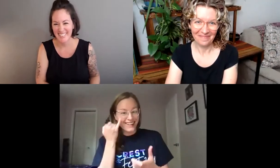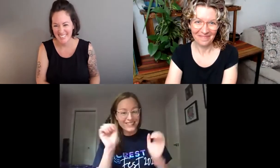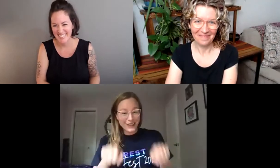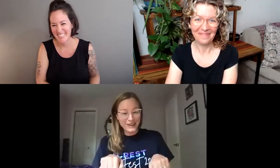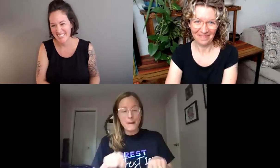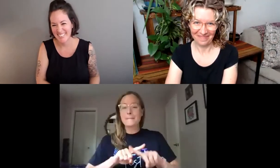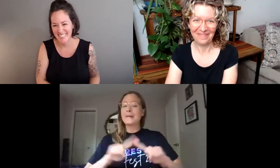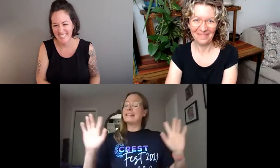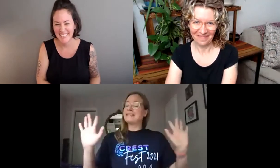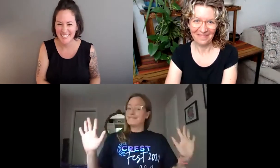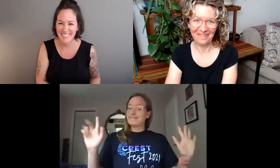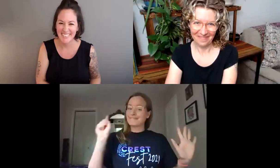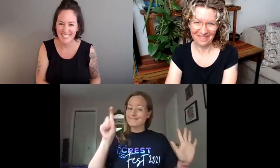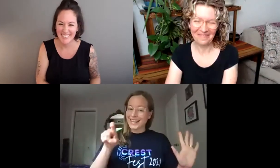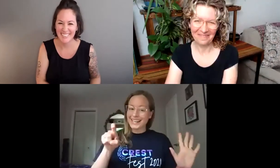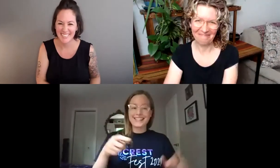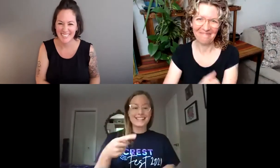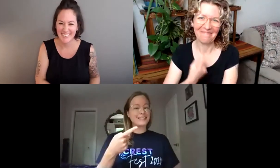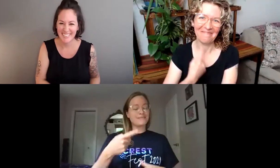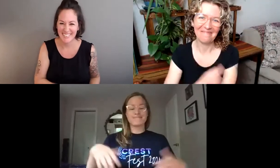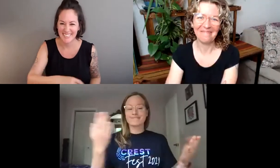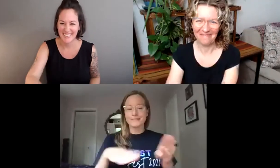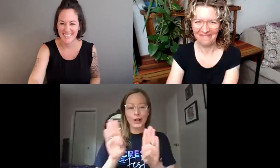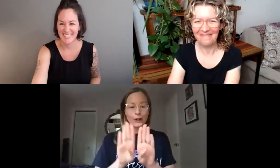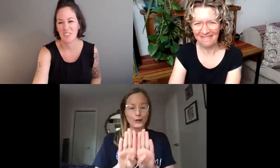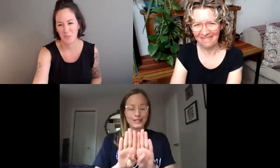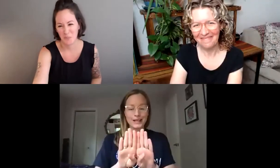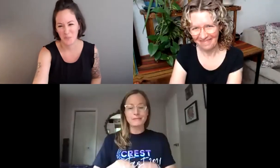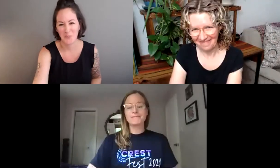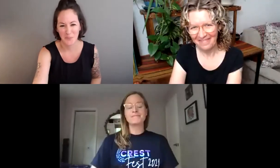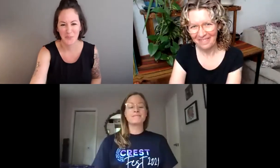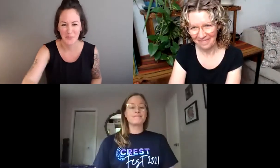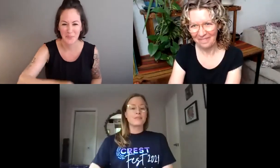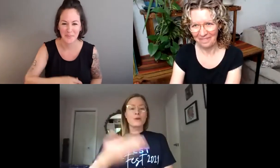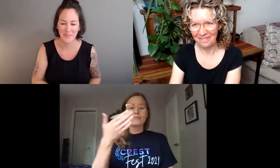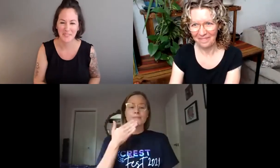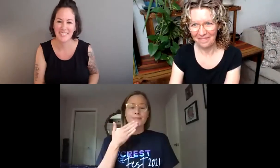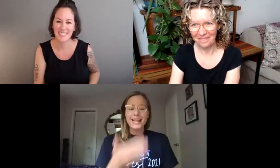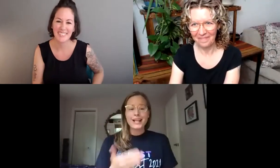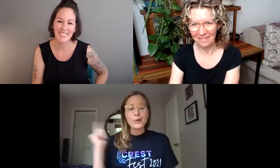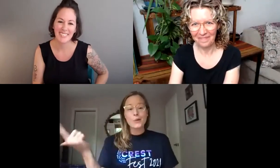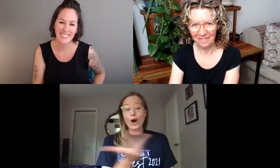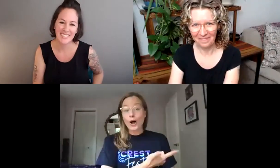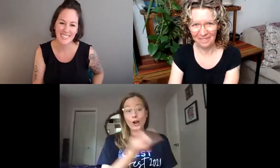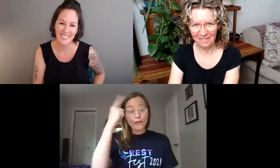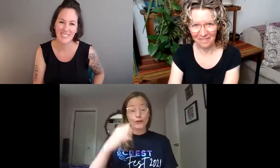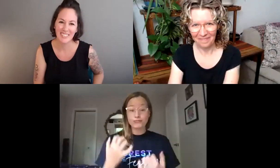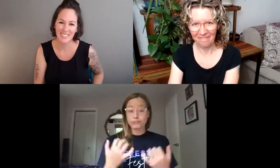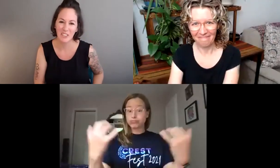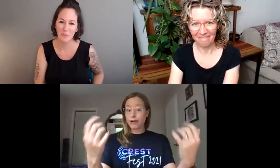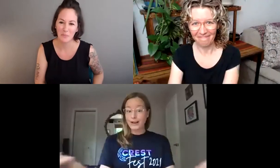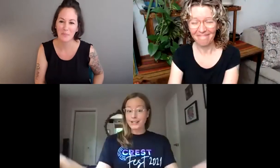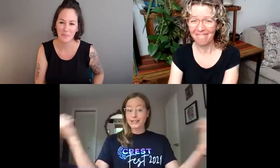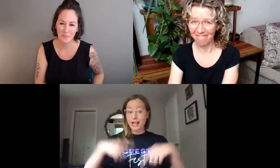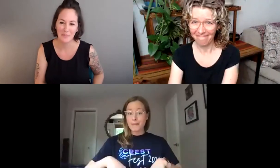we'd be willing to stay even longer if we could, but we do have a time constraint and we do need to close. So thank